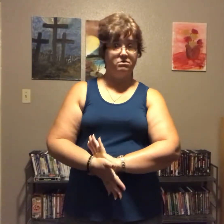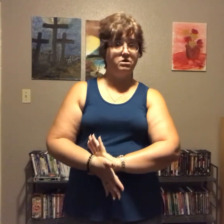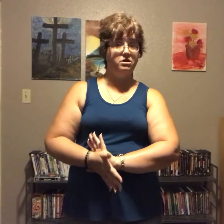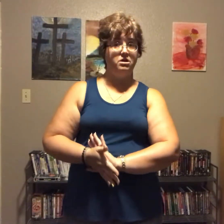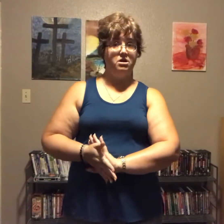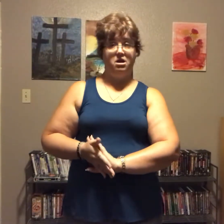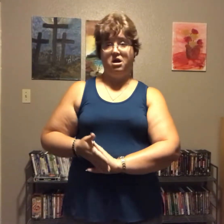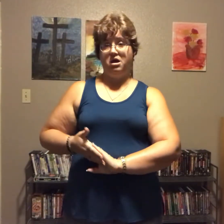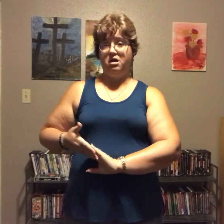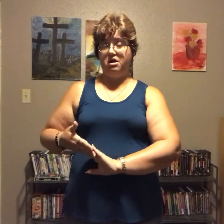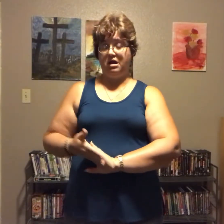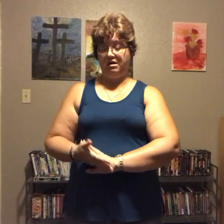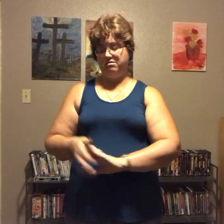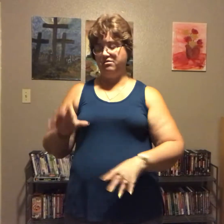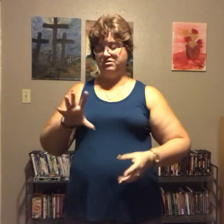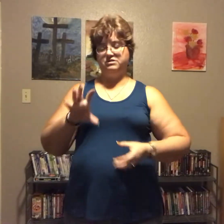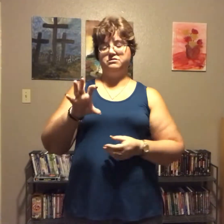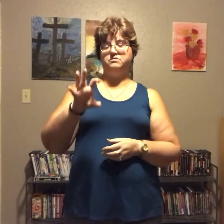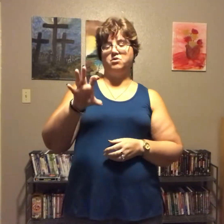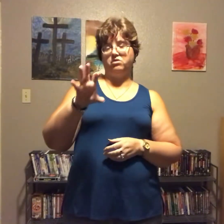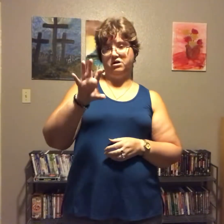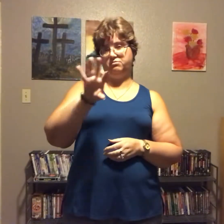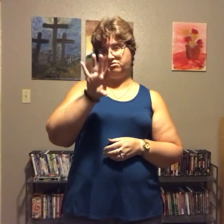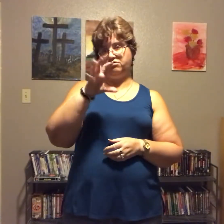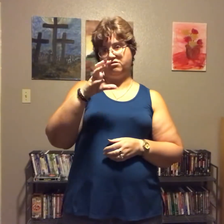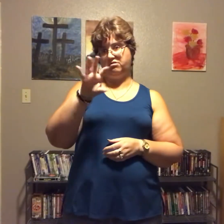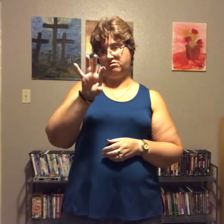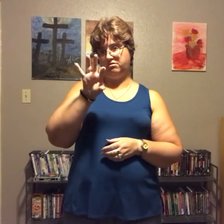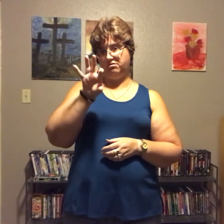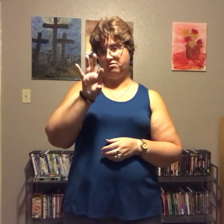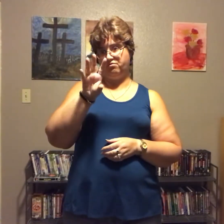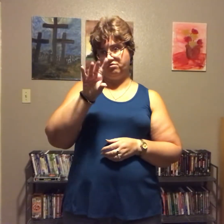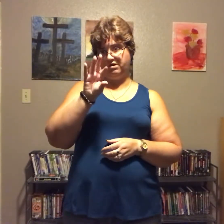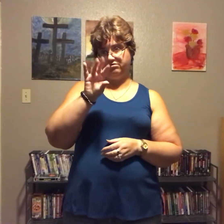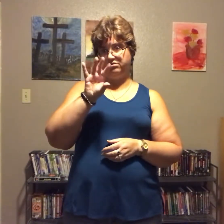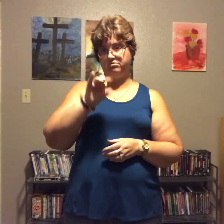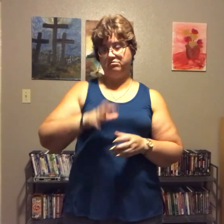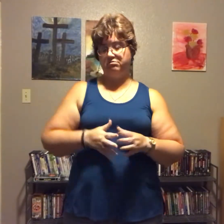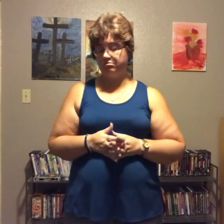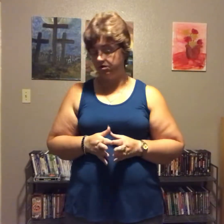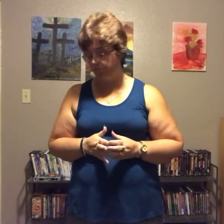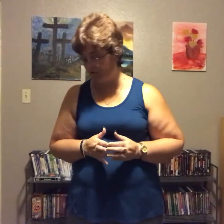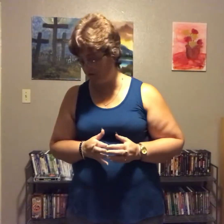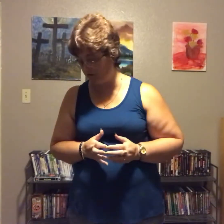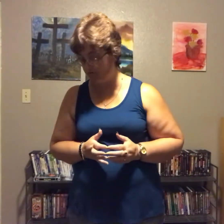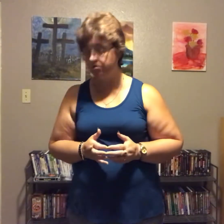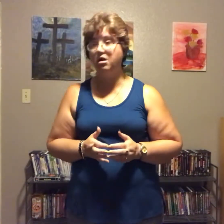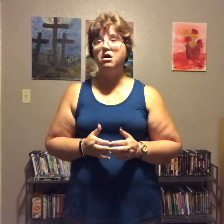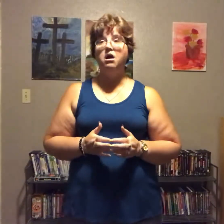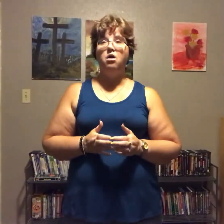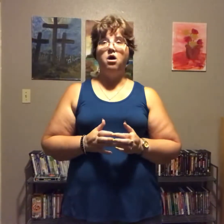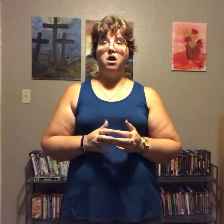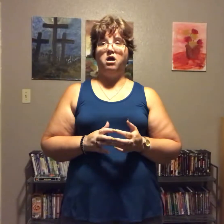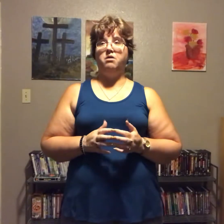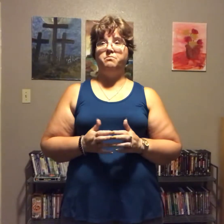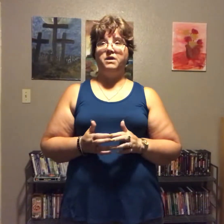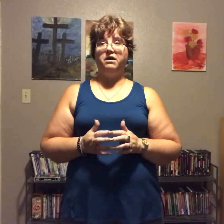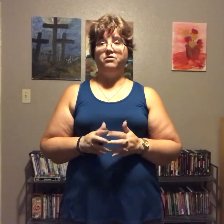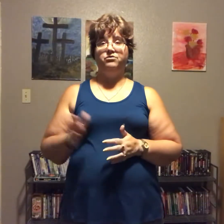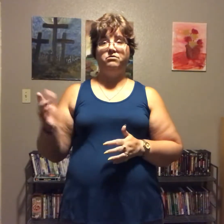and they're just the small cups you know just the four ounce cups of yogurt um I also